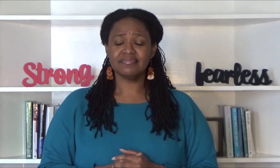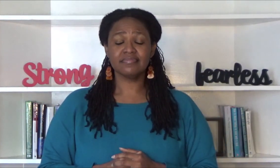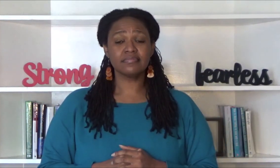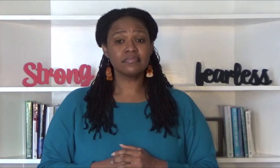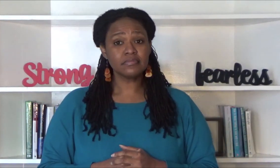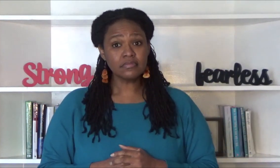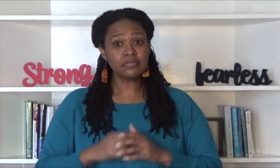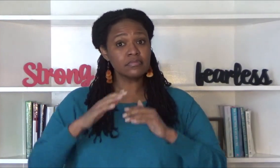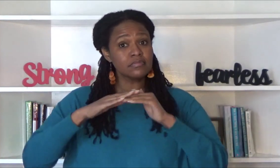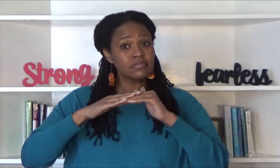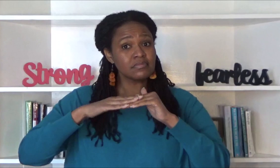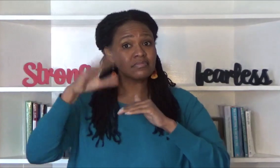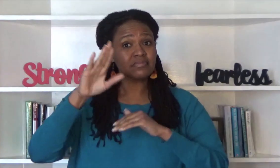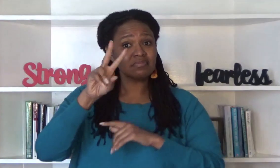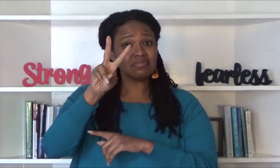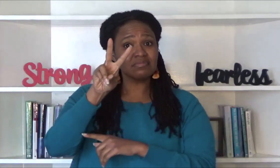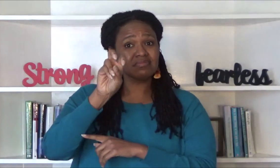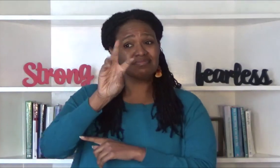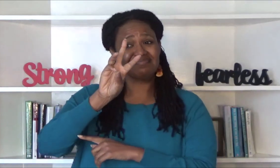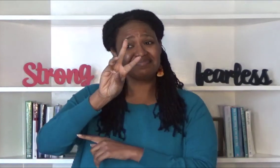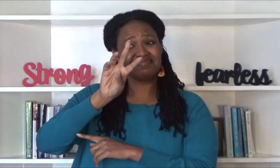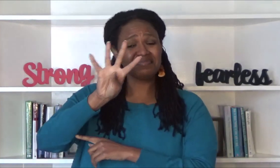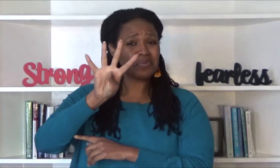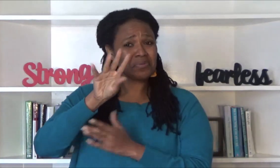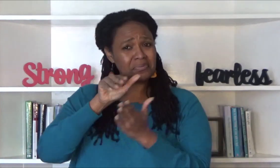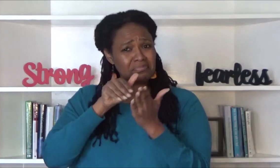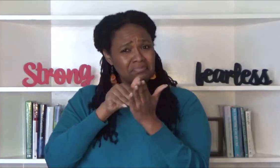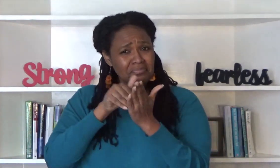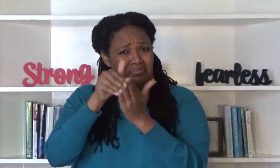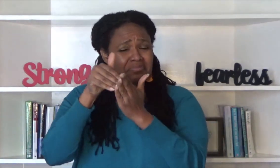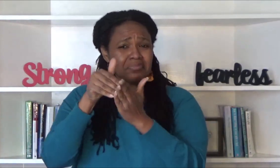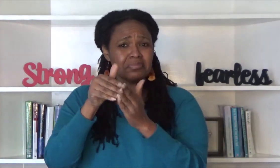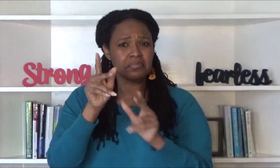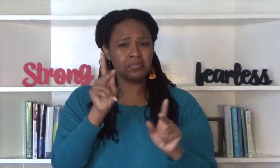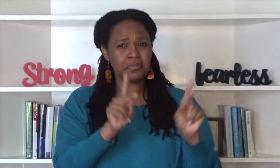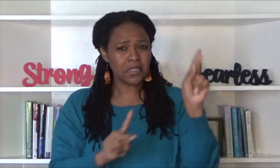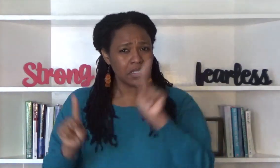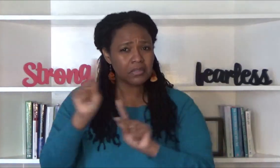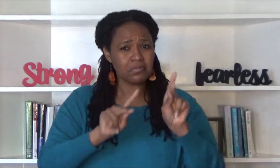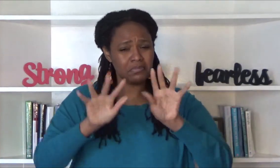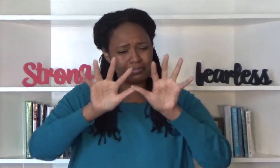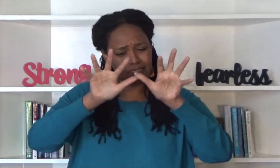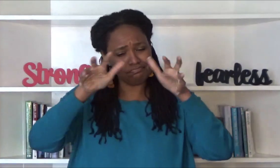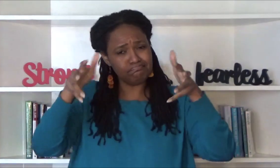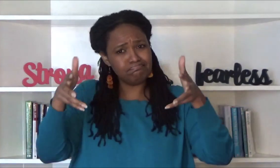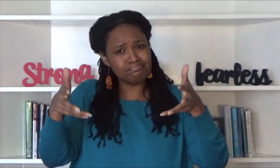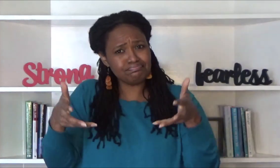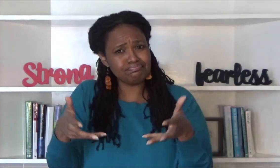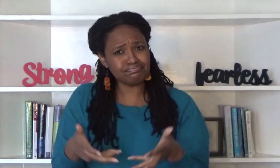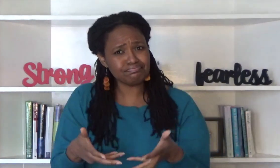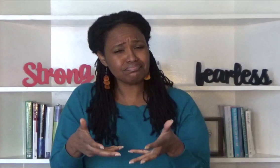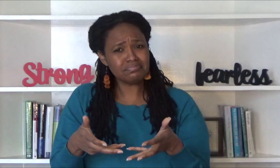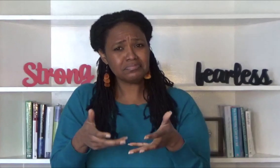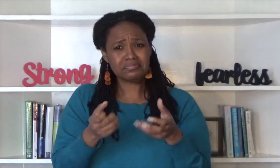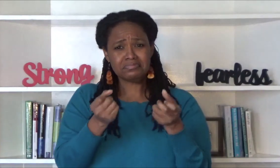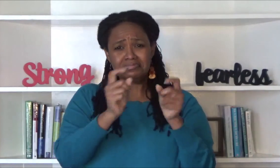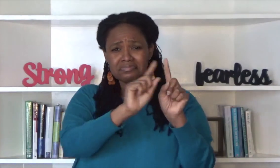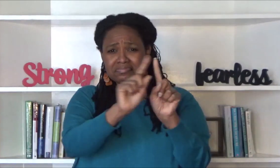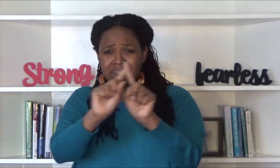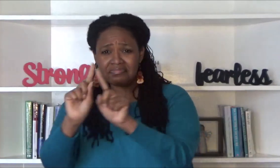more than 264 million people globally of all